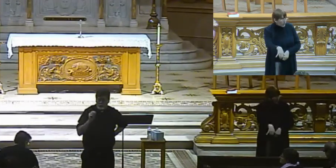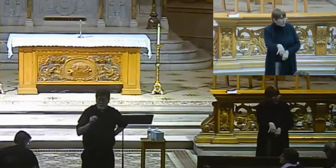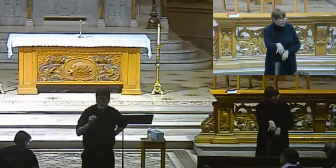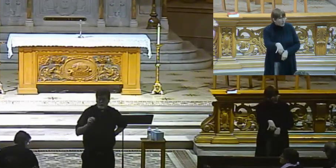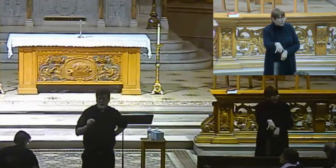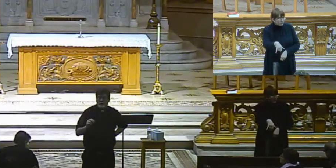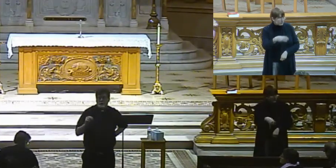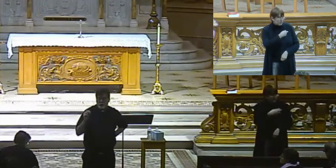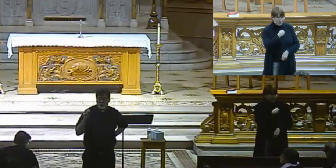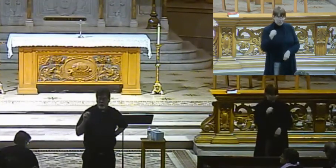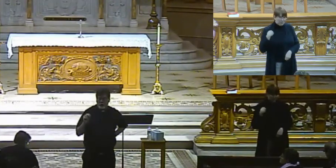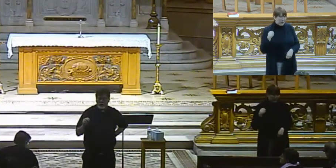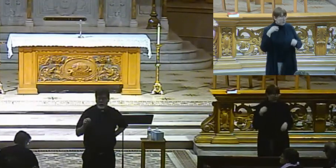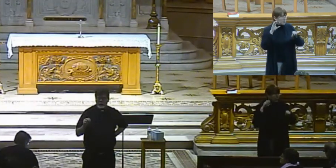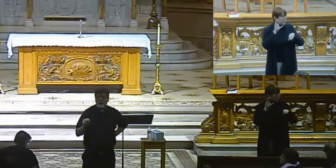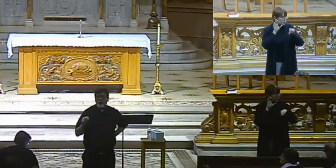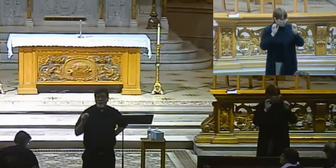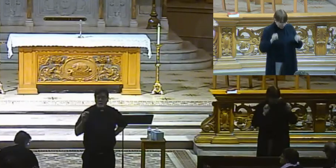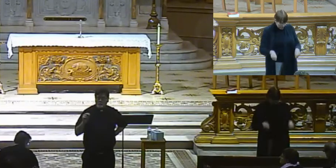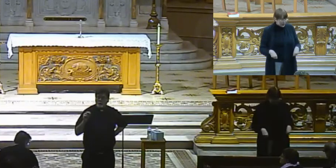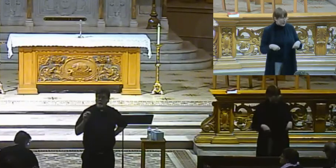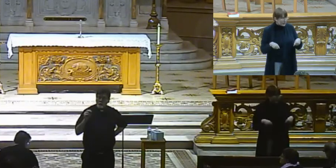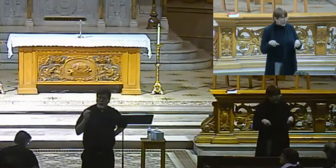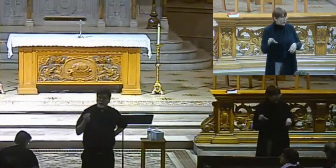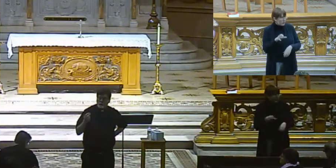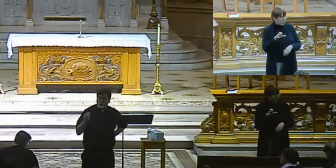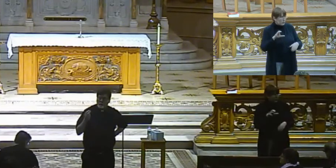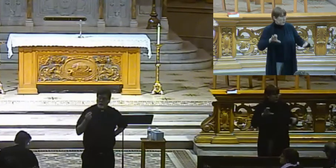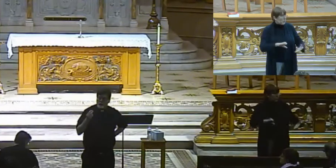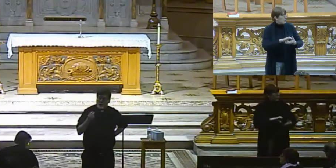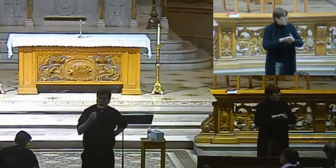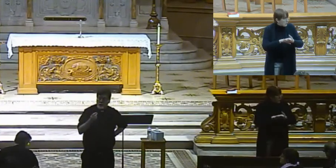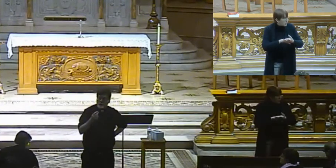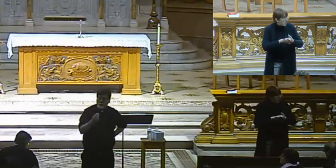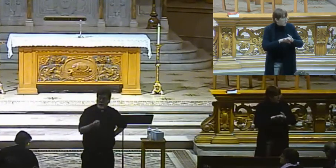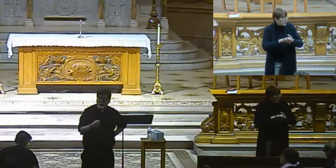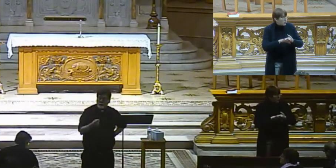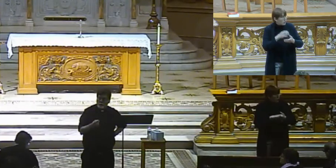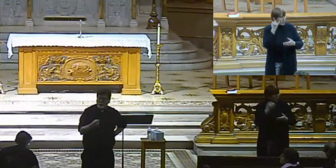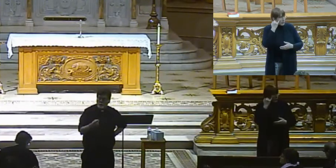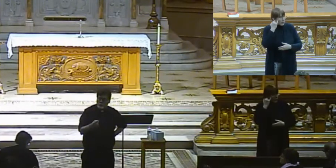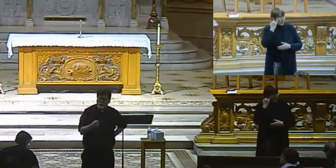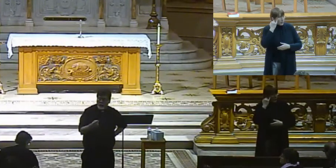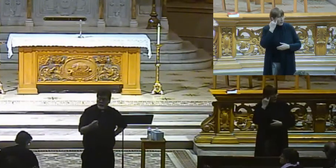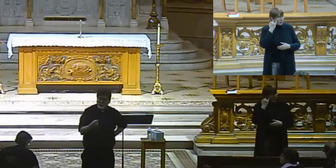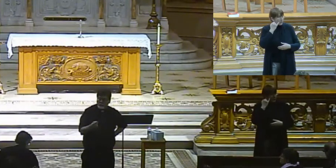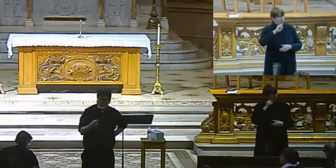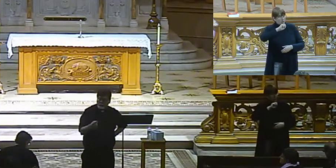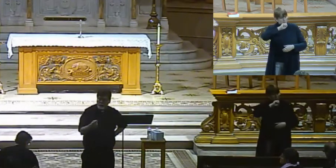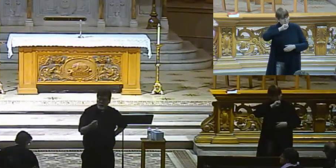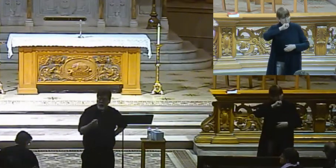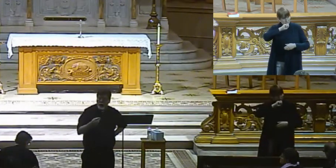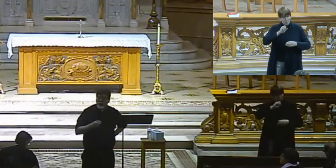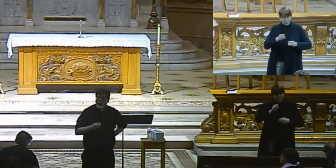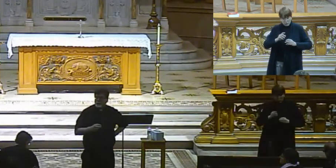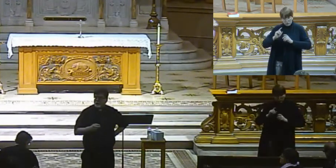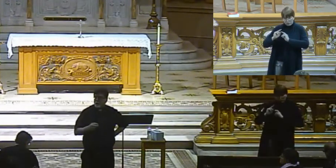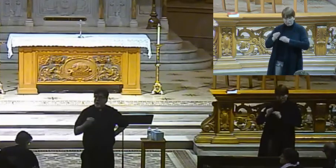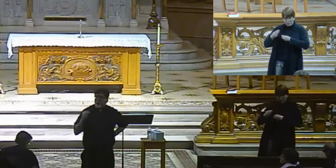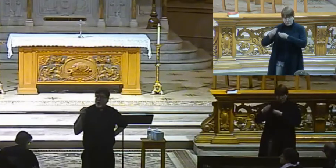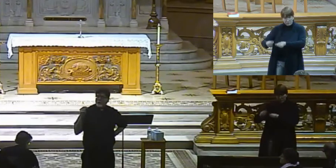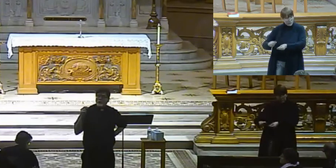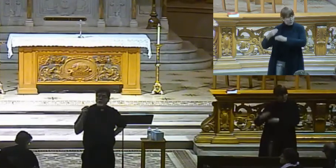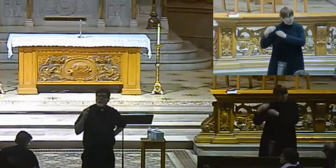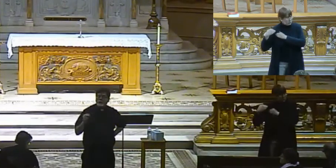A layperson can perform marriages if they are delegated by the bishop to do that, all right? And